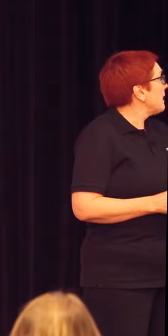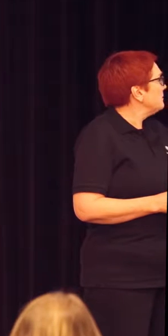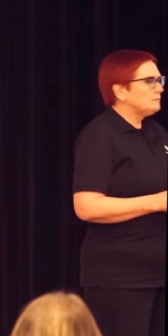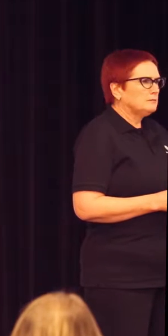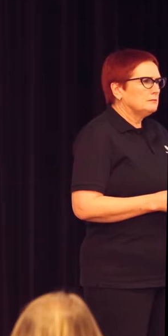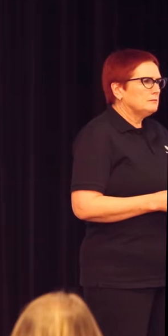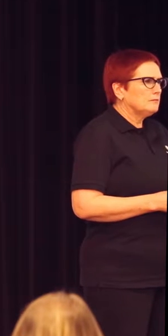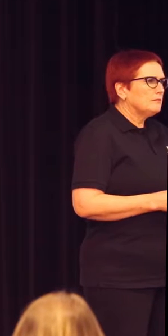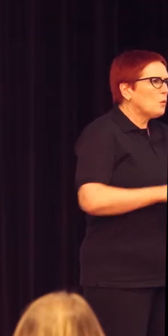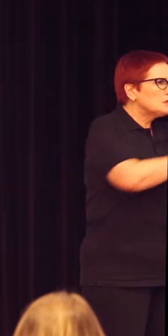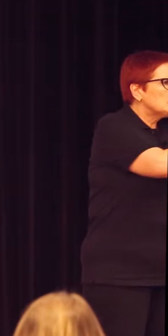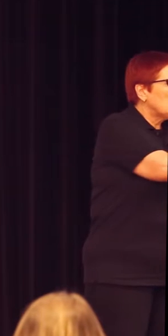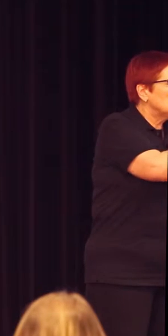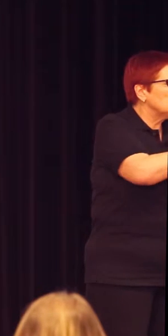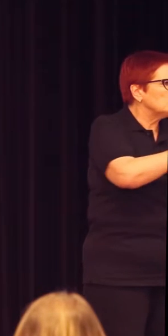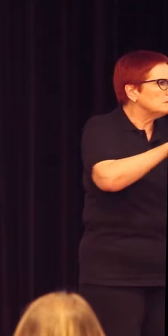of these have in common?